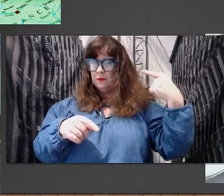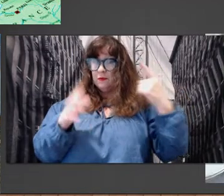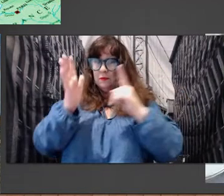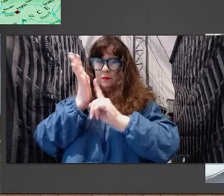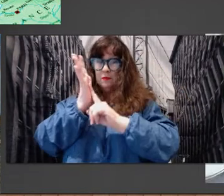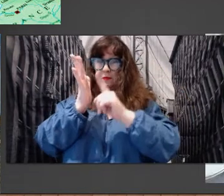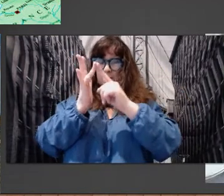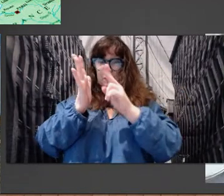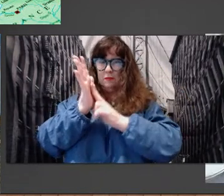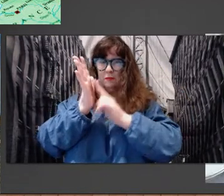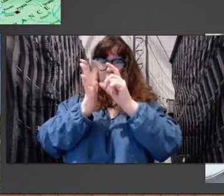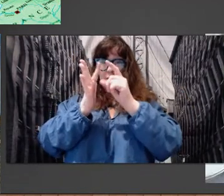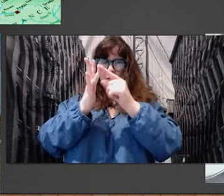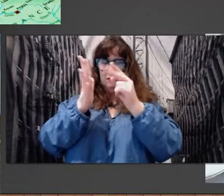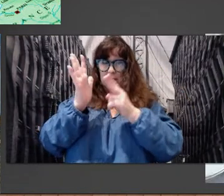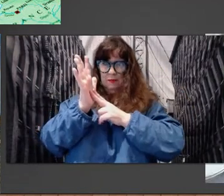is London.